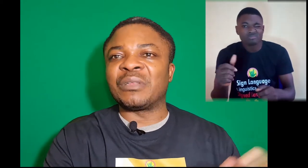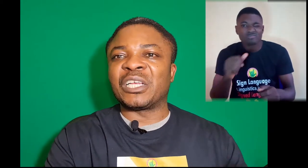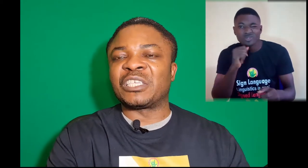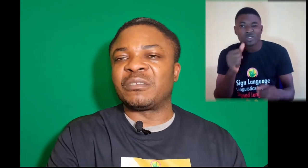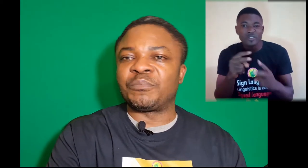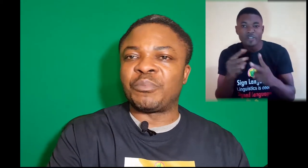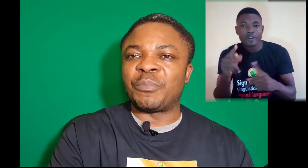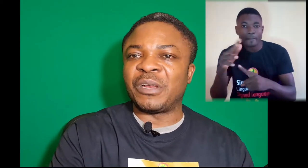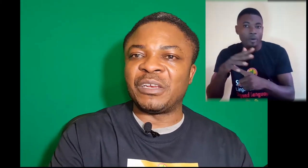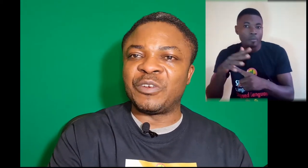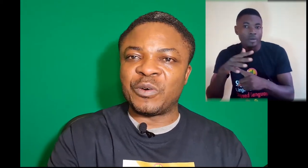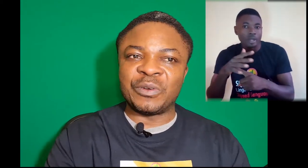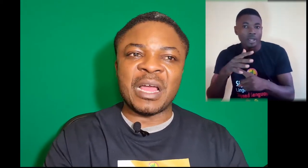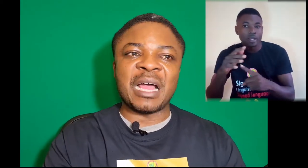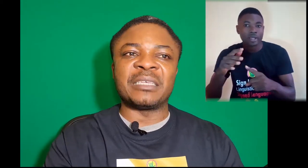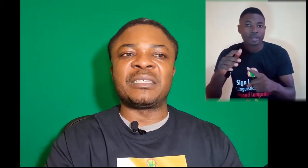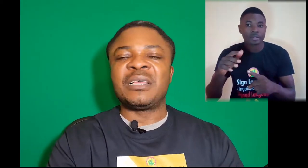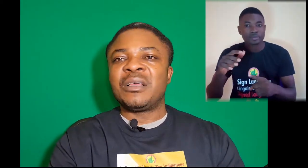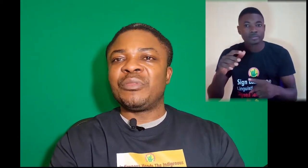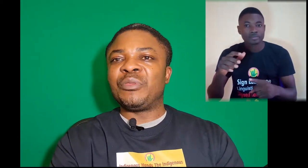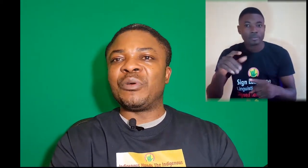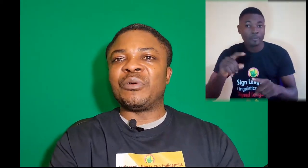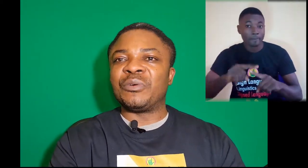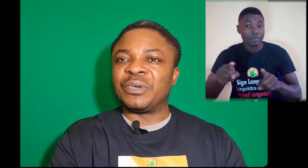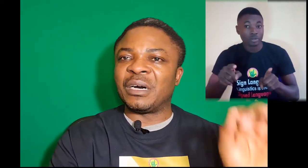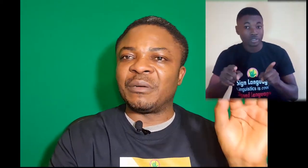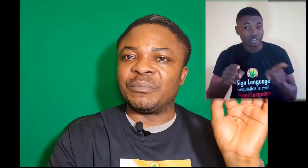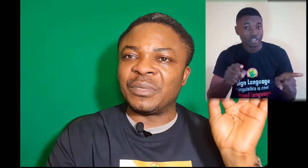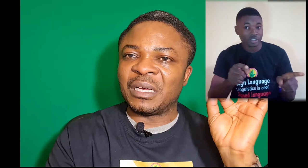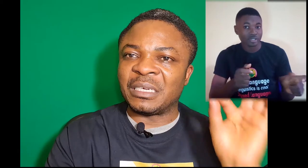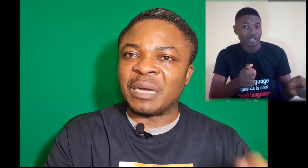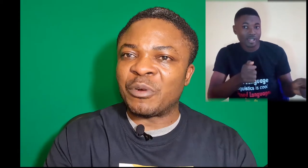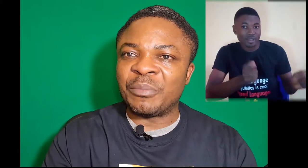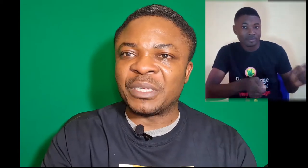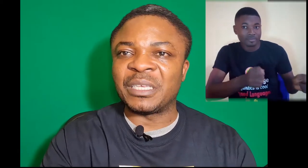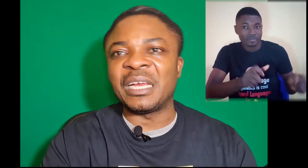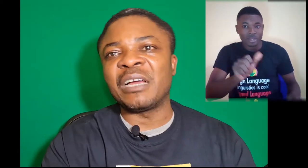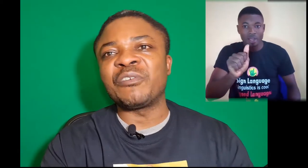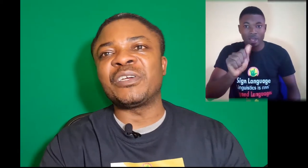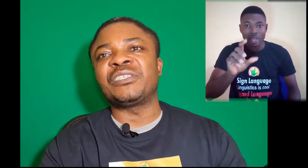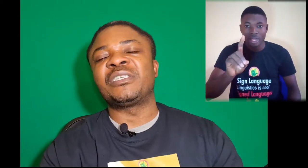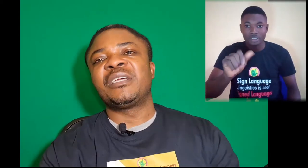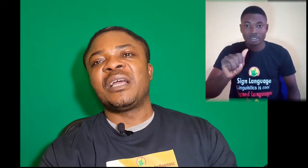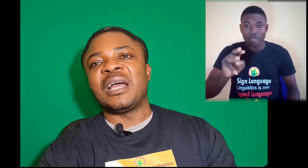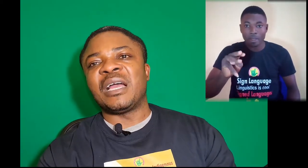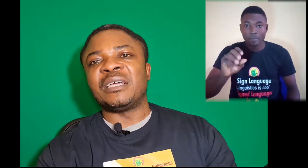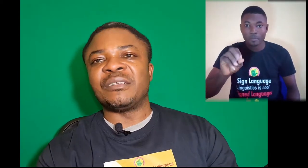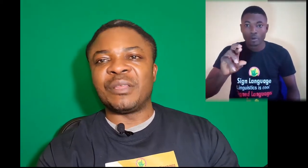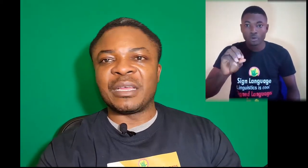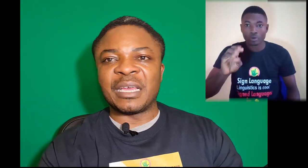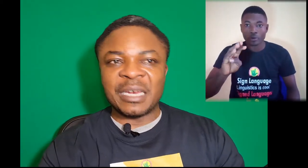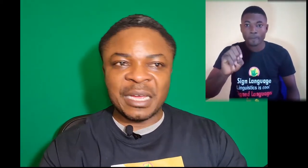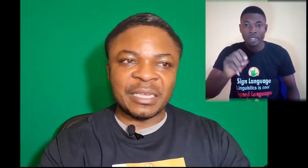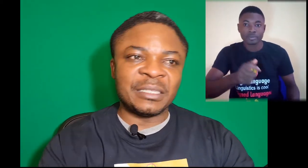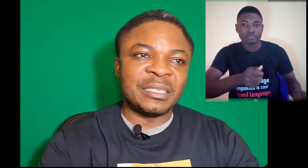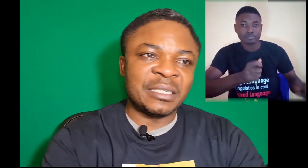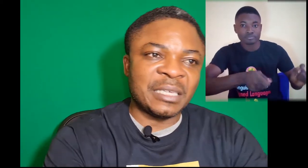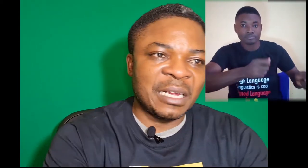as popularly known as the Adamorobi Sign Language and the Ghanaian Sign